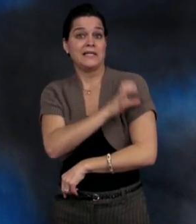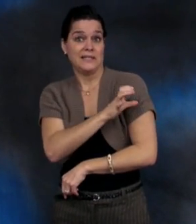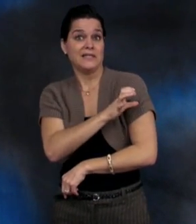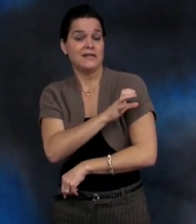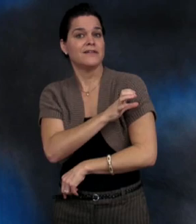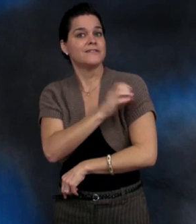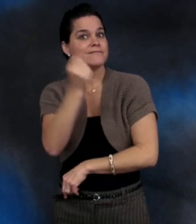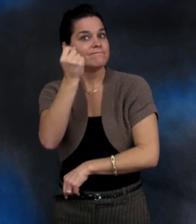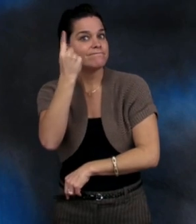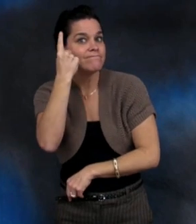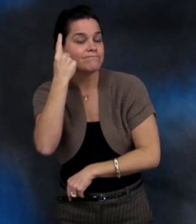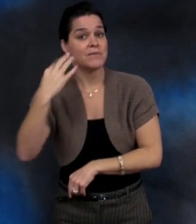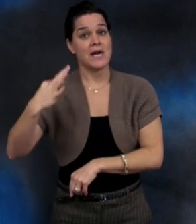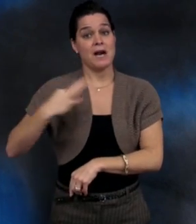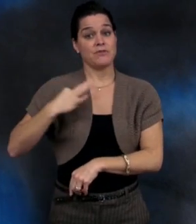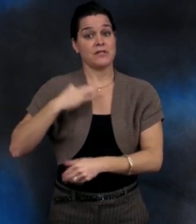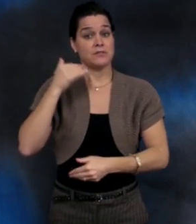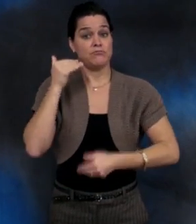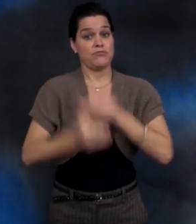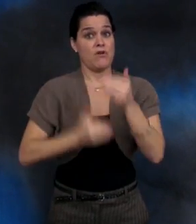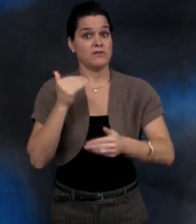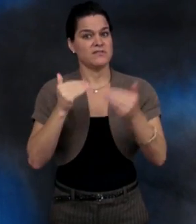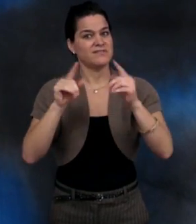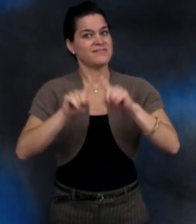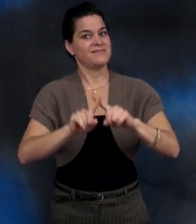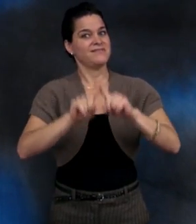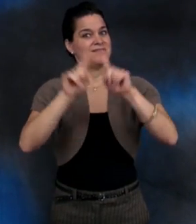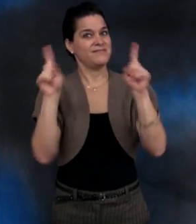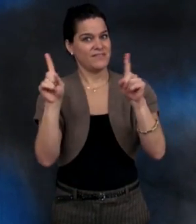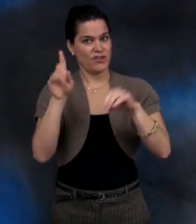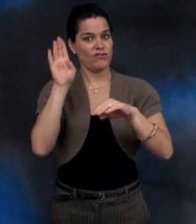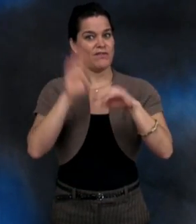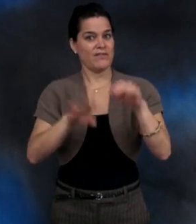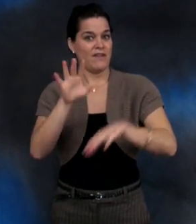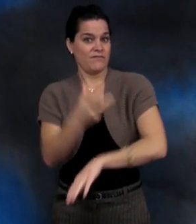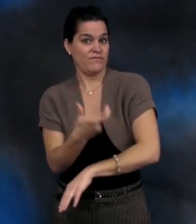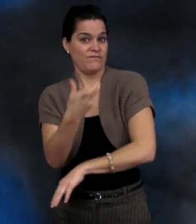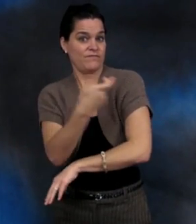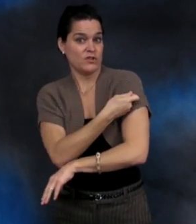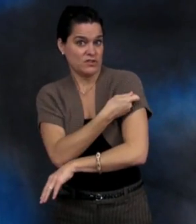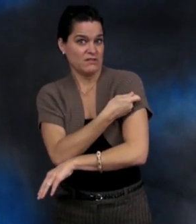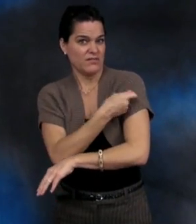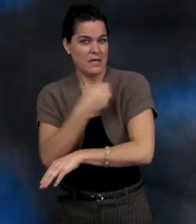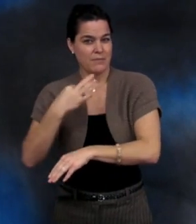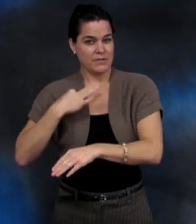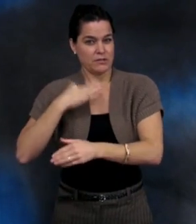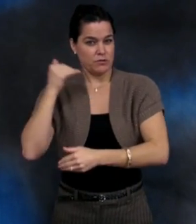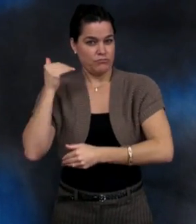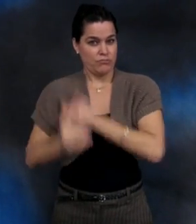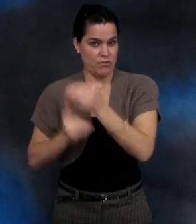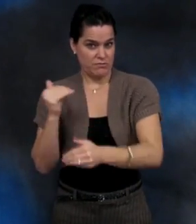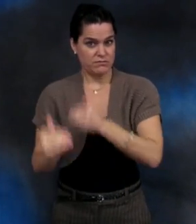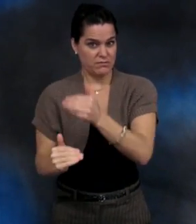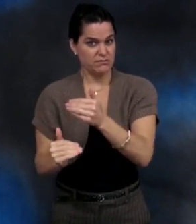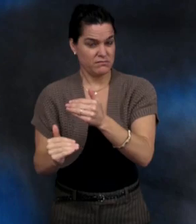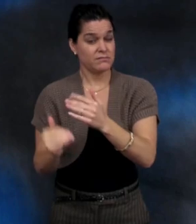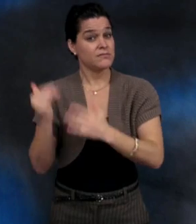If you go to a flu clinic, the process will be different when applying for this intranasal vaccine.